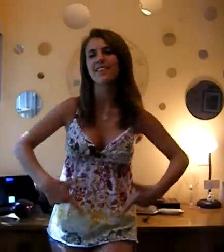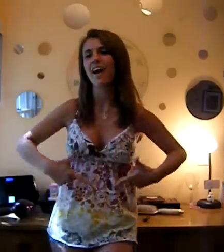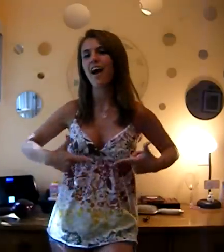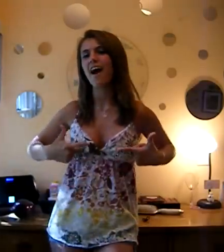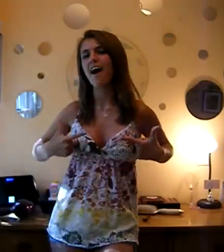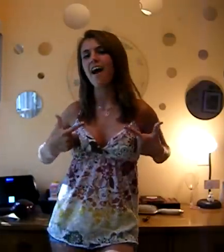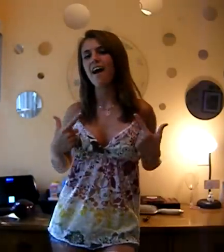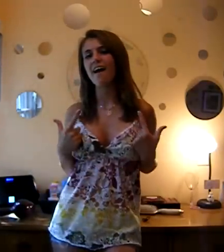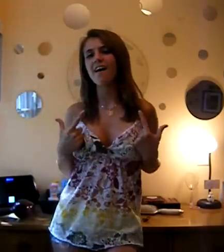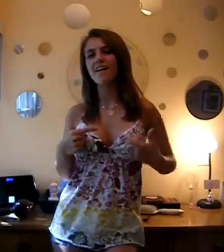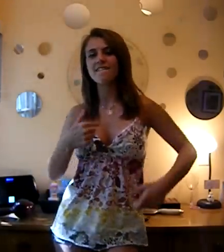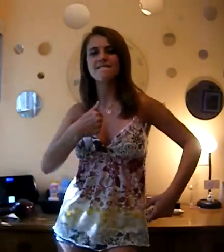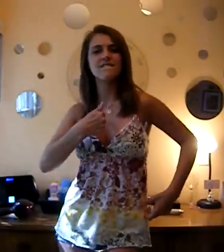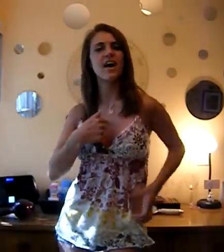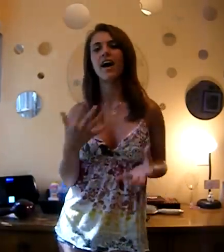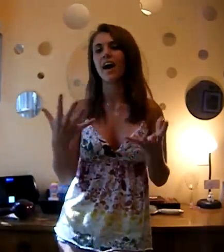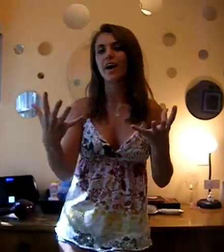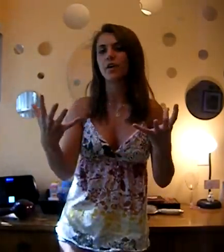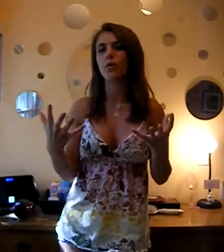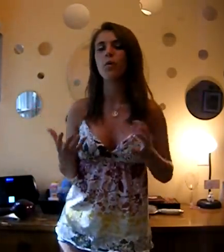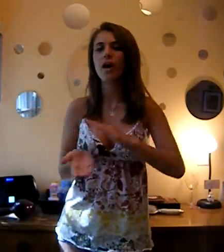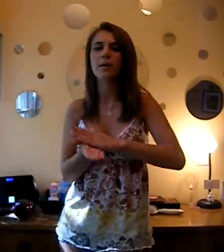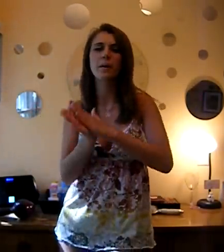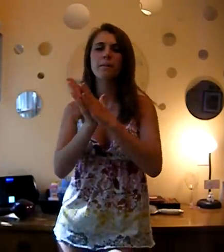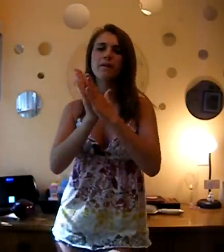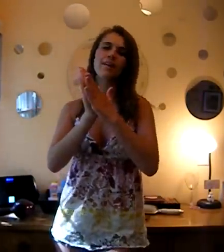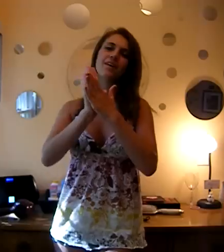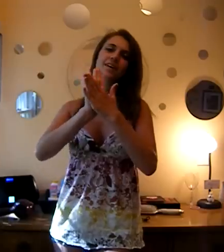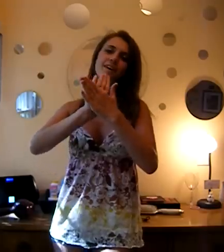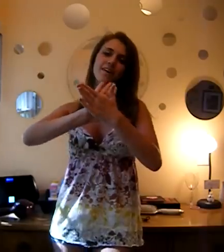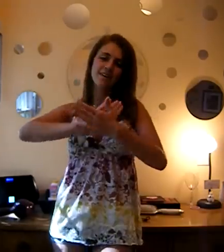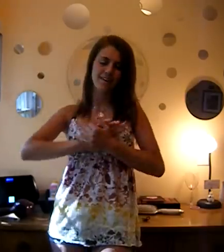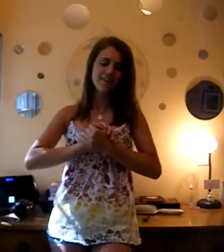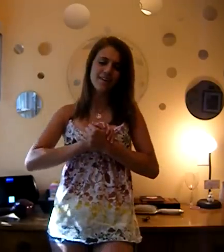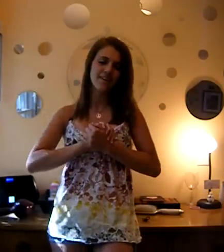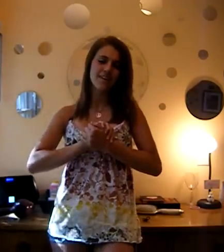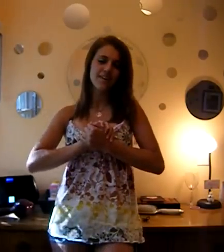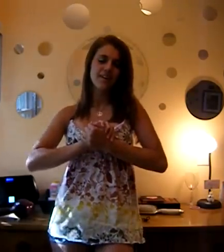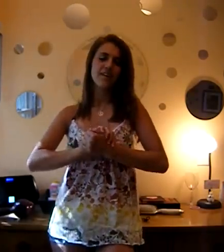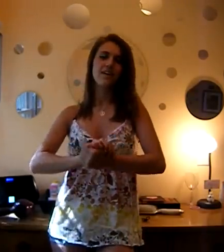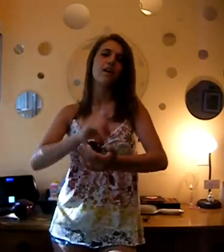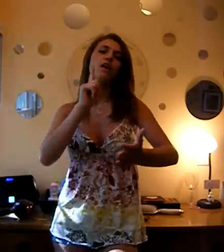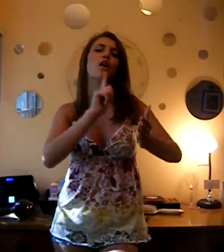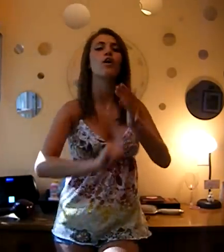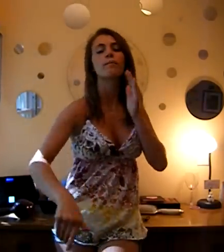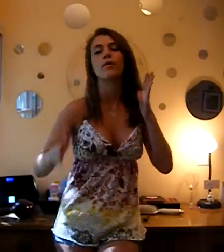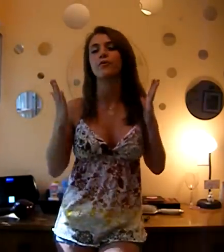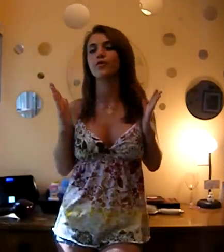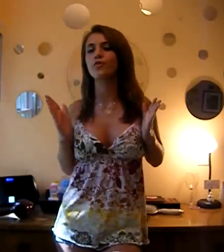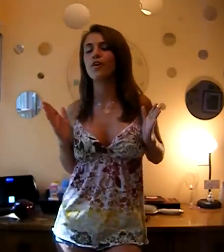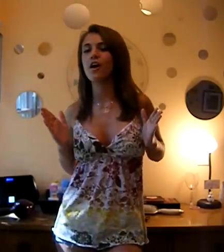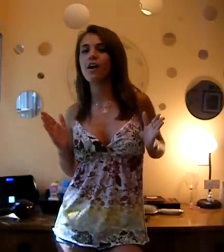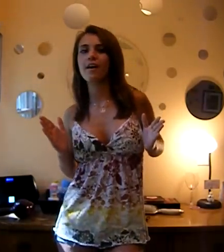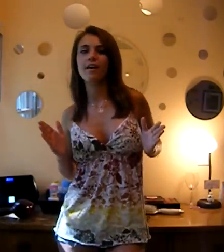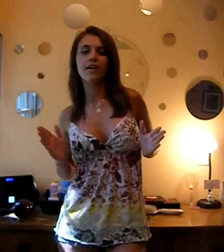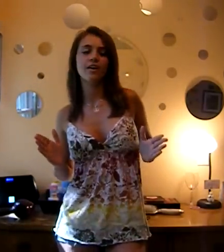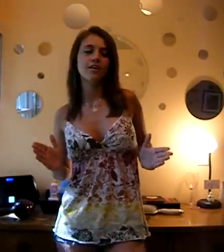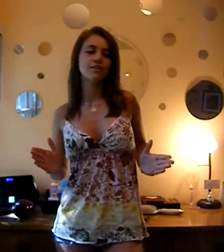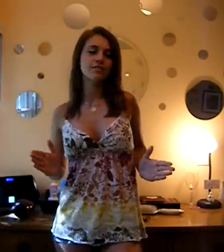life, I don't wanna be. I don't hide